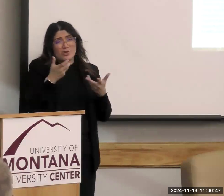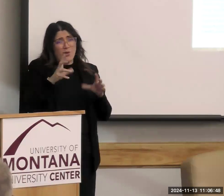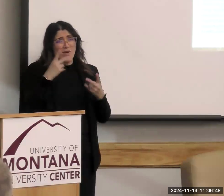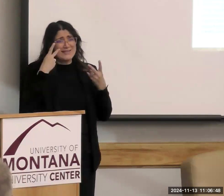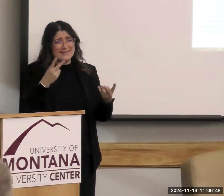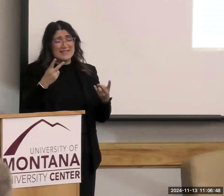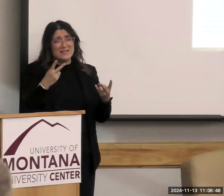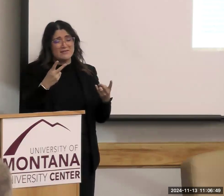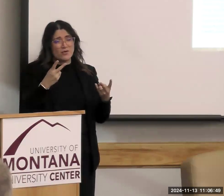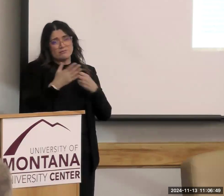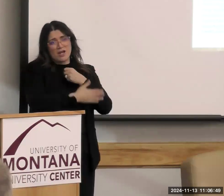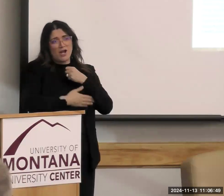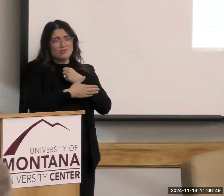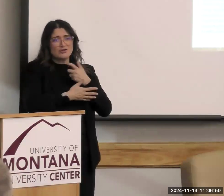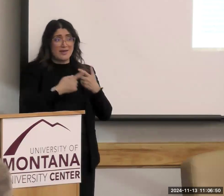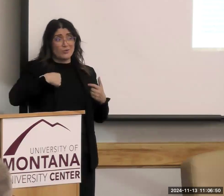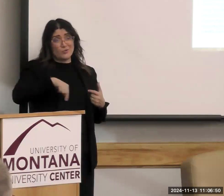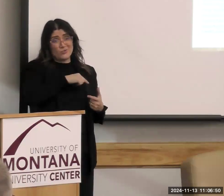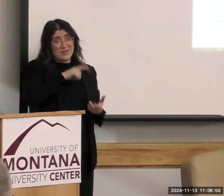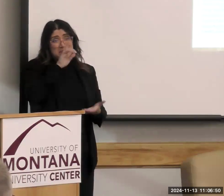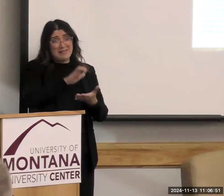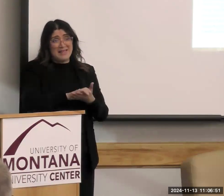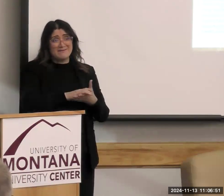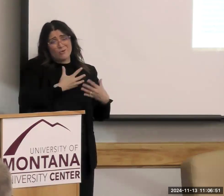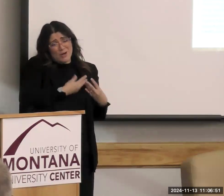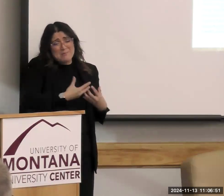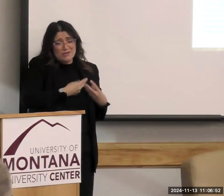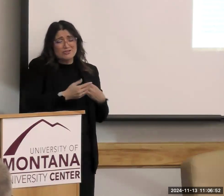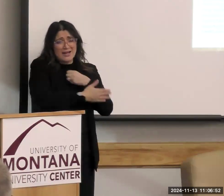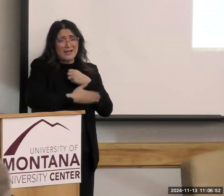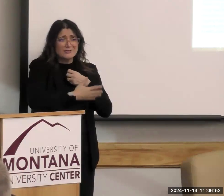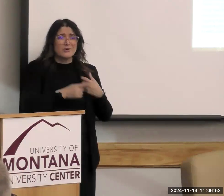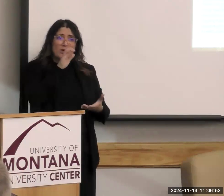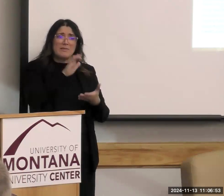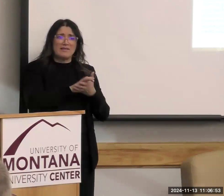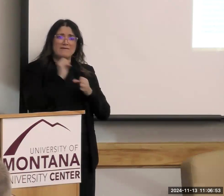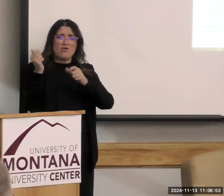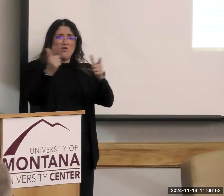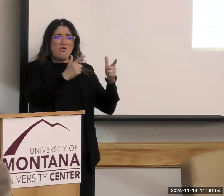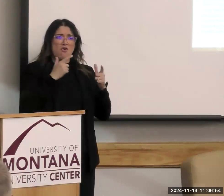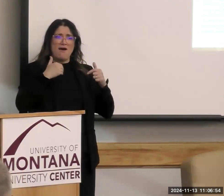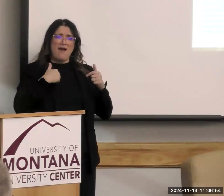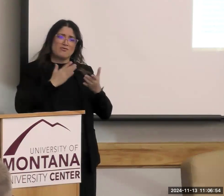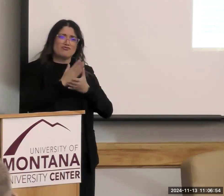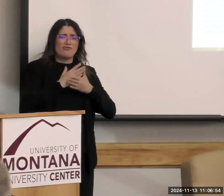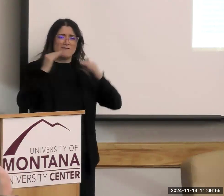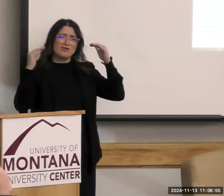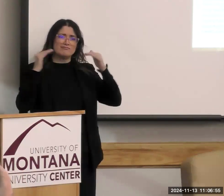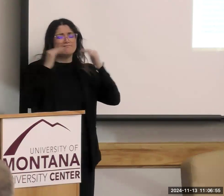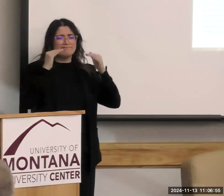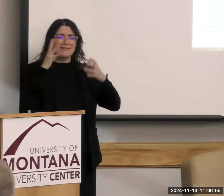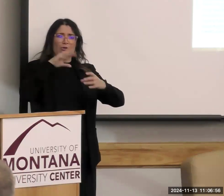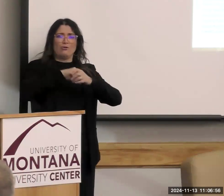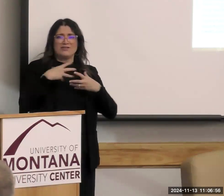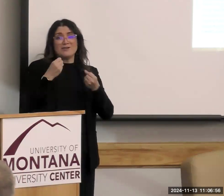nation that believes that everybody has a right to the justice of inclusive health. So thank you, Tom, and